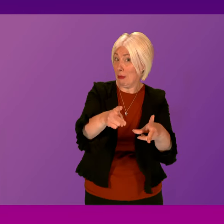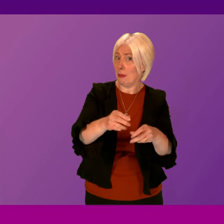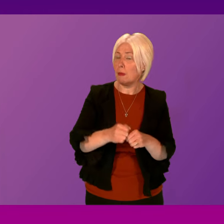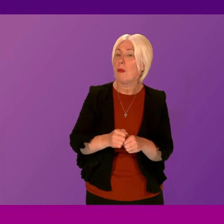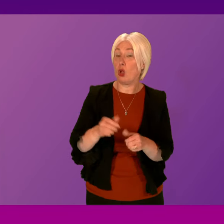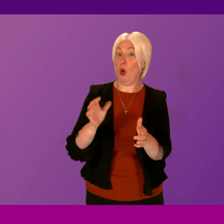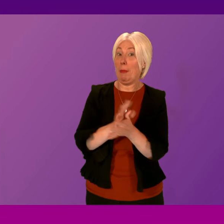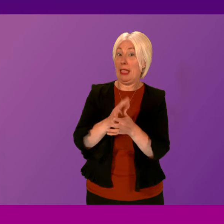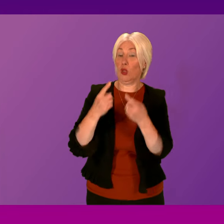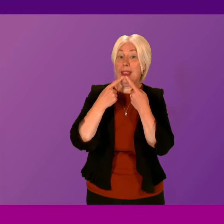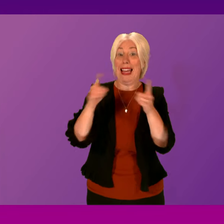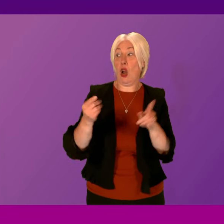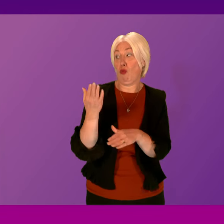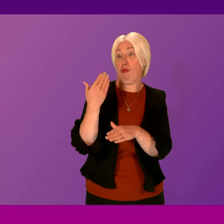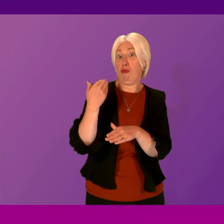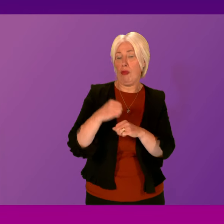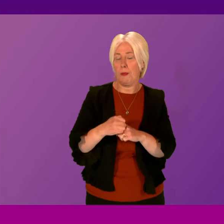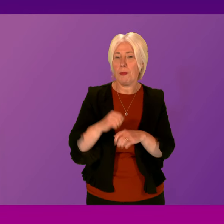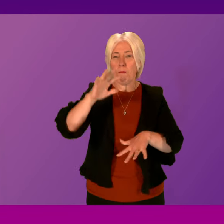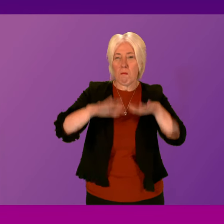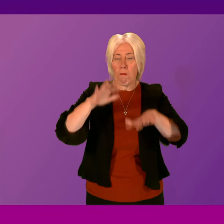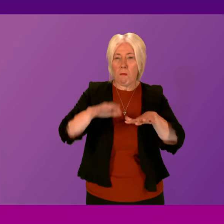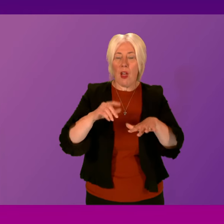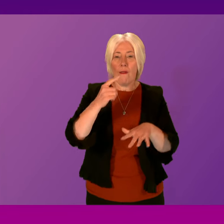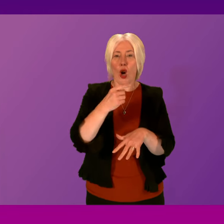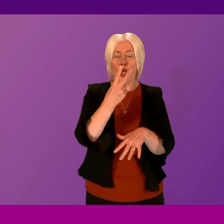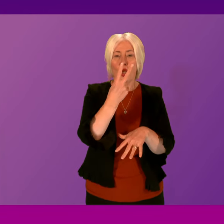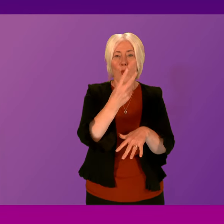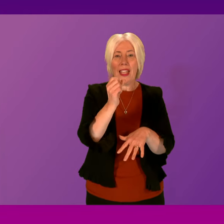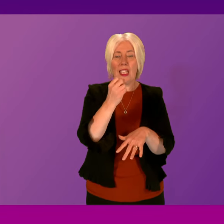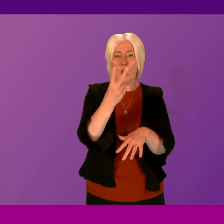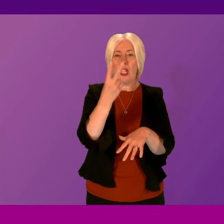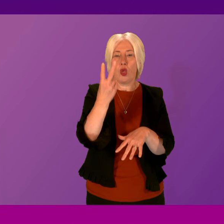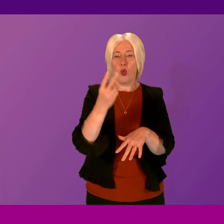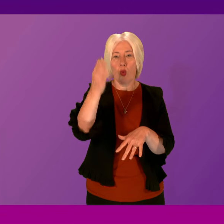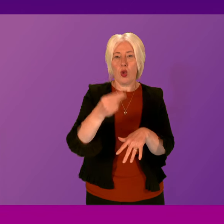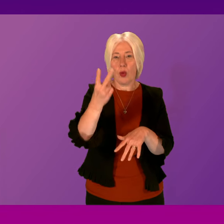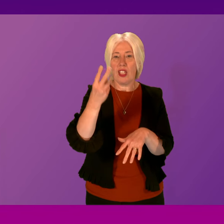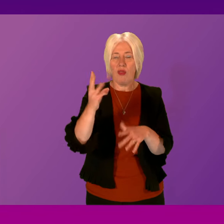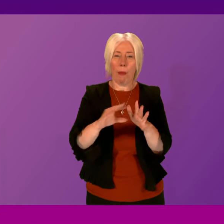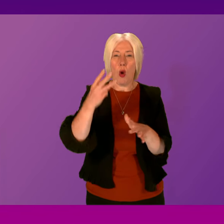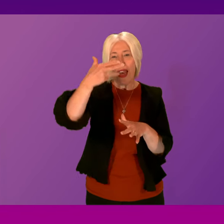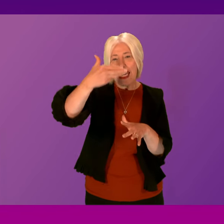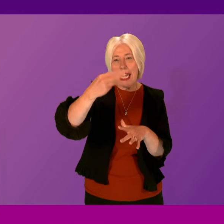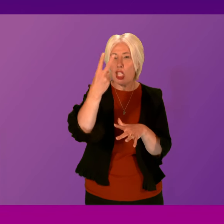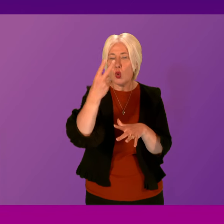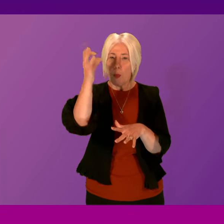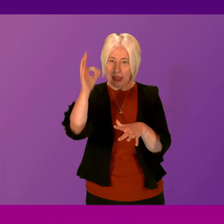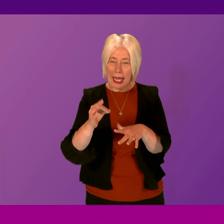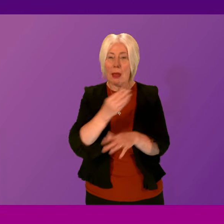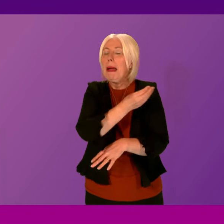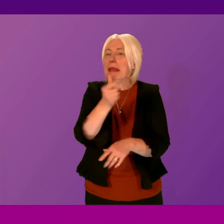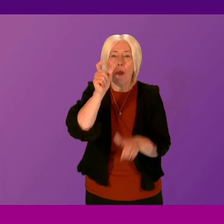earlier this year and while estimated take up for 2022-23 is 92 percent, some people have not